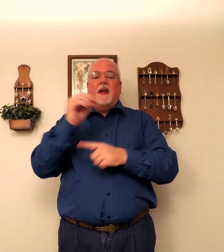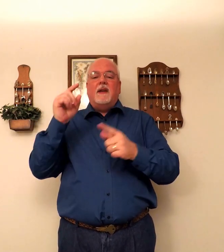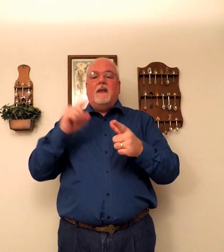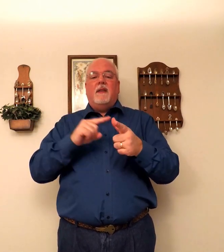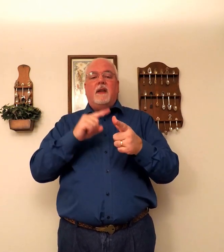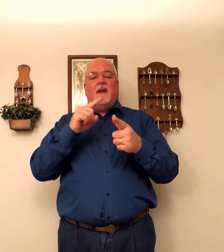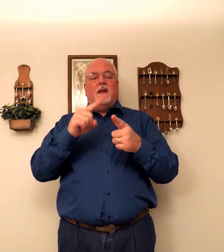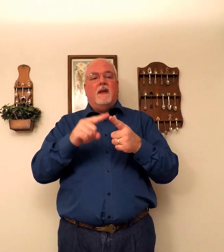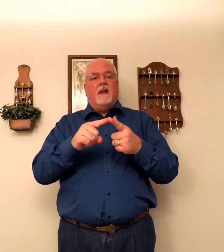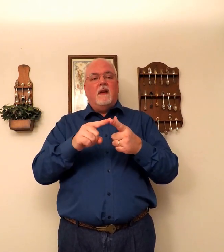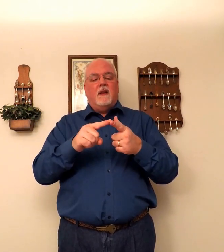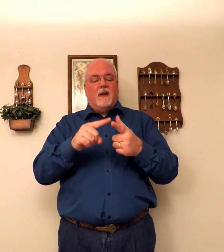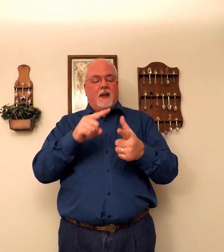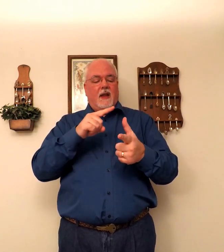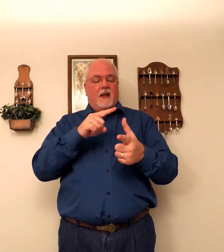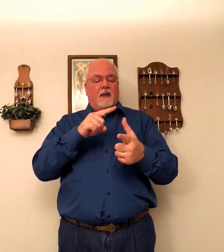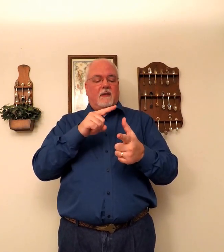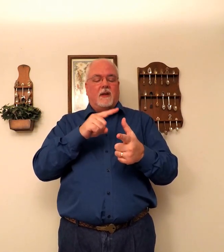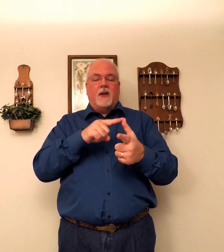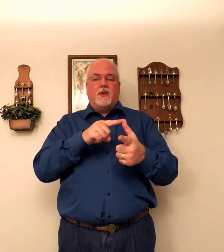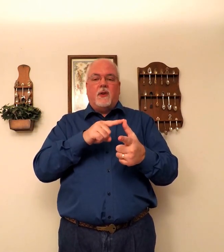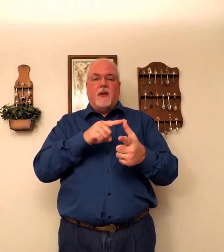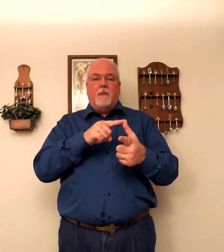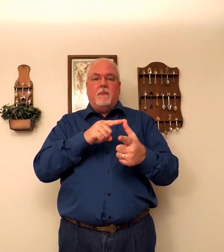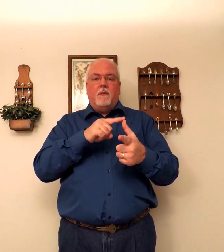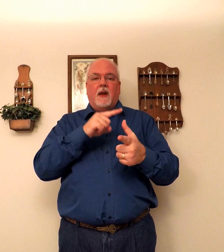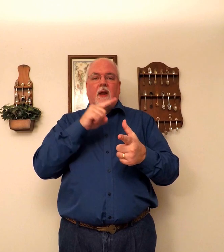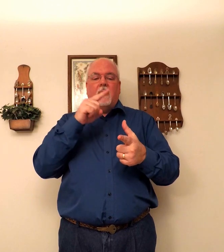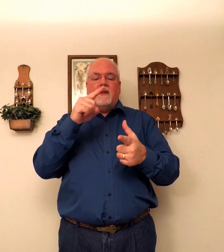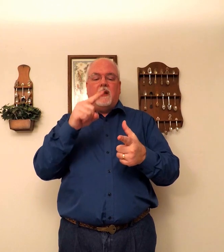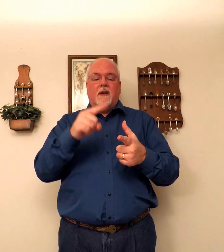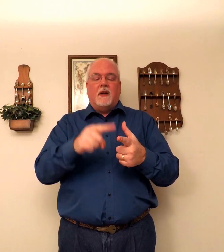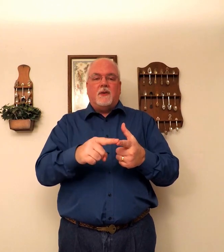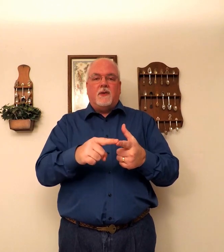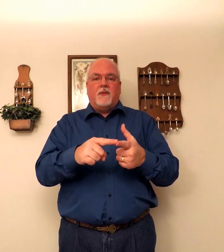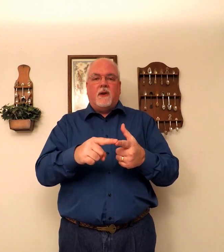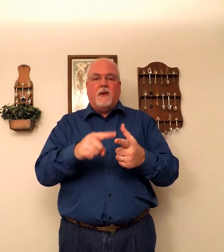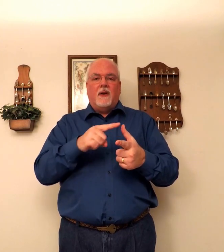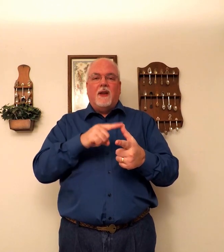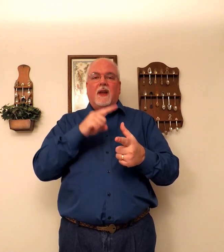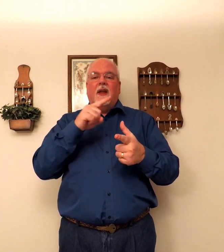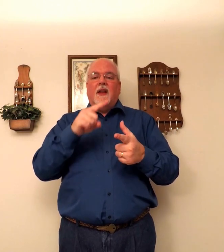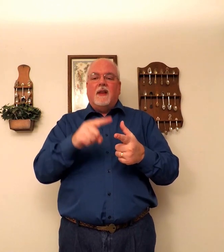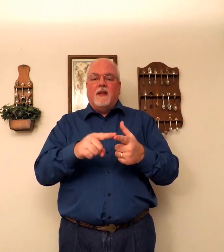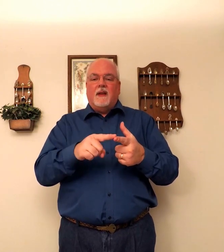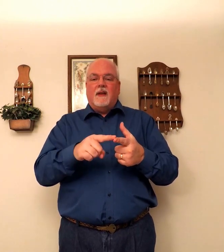And then. Touch your thumb. And then touch your finger. Then.